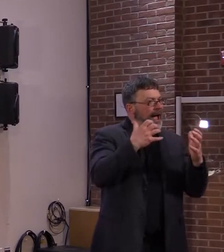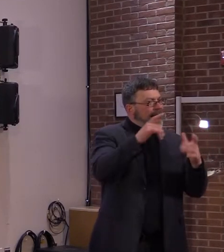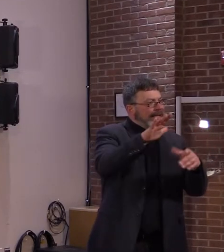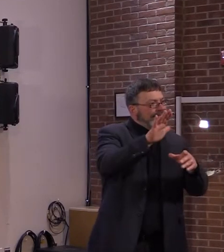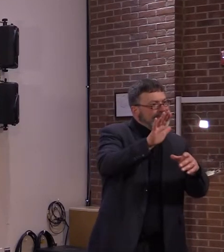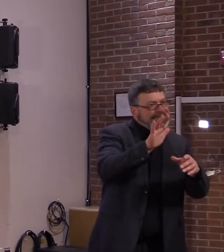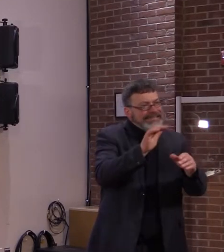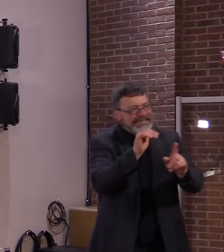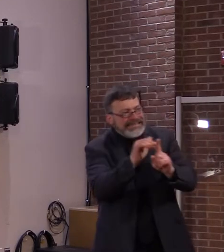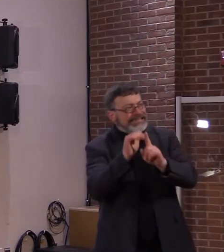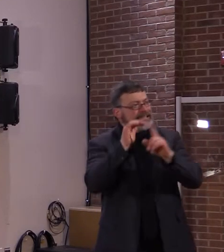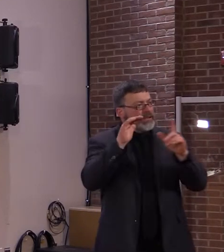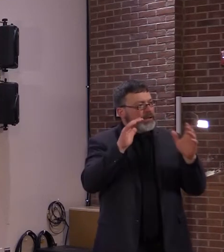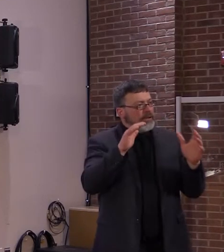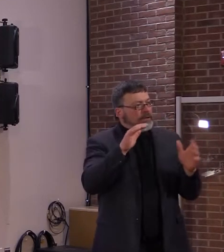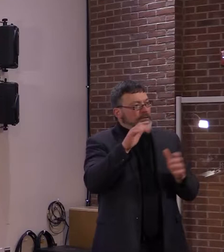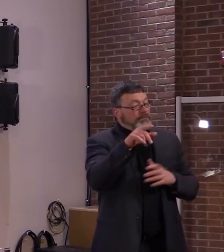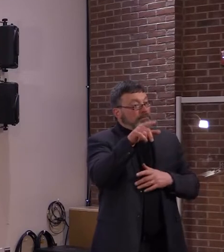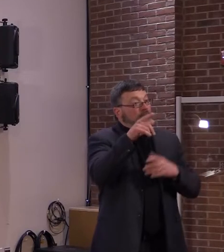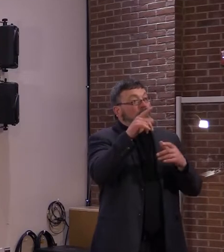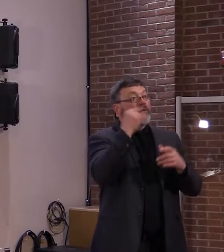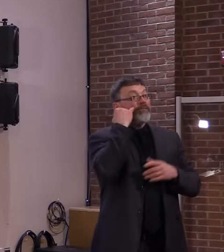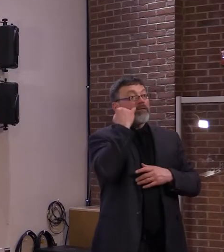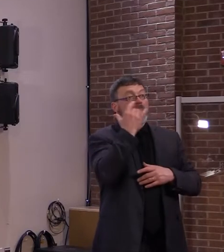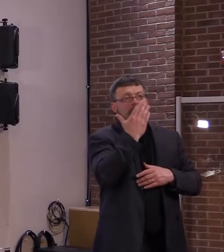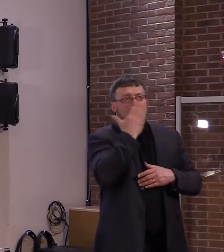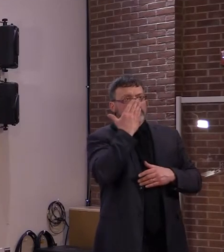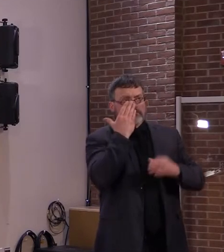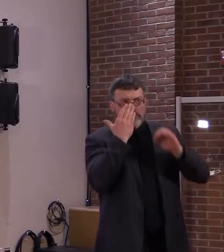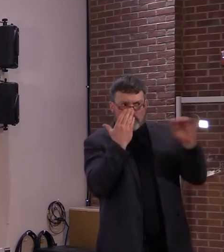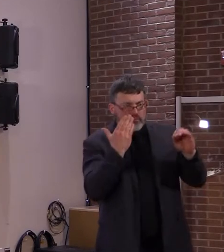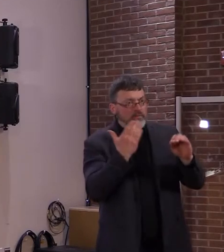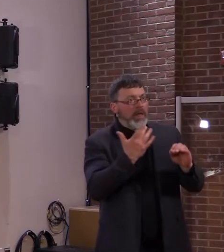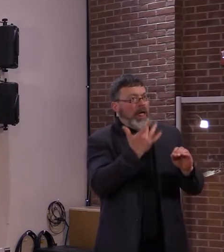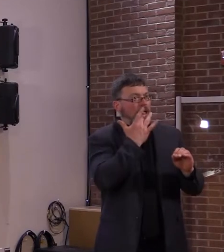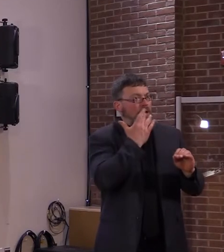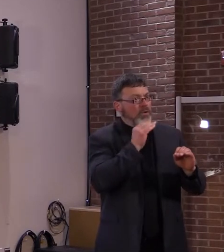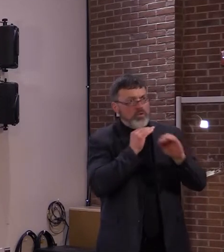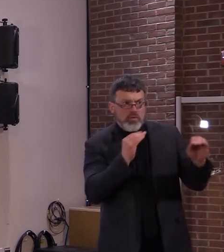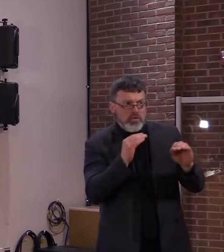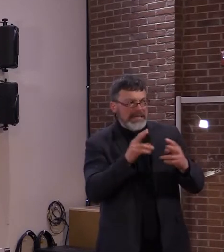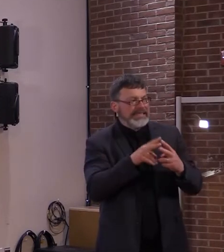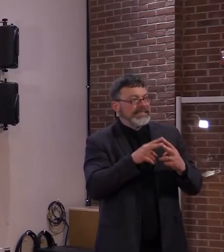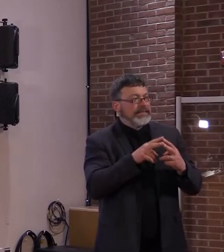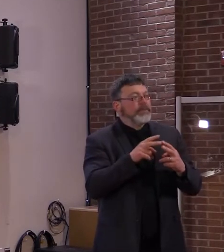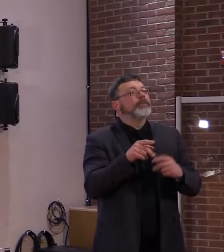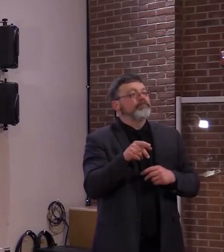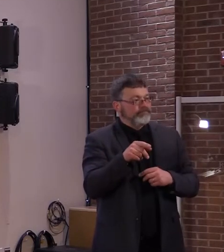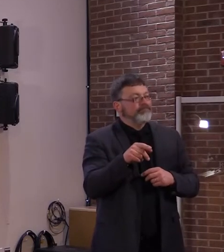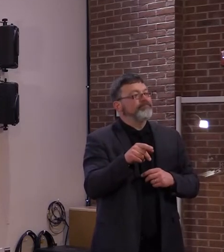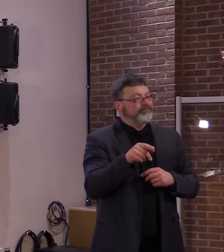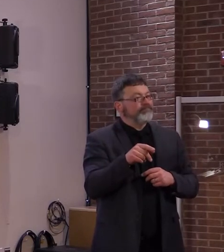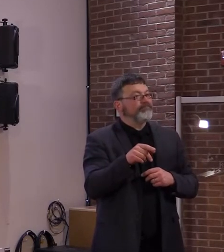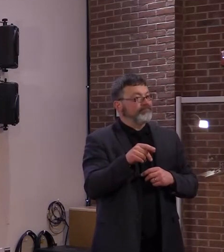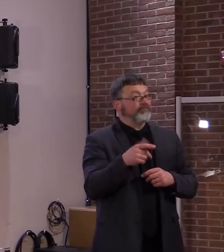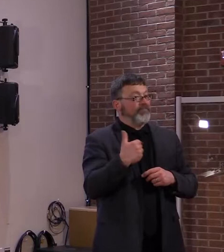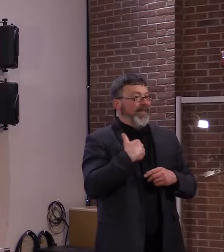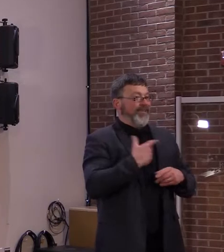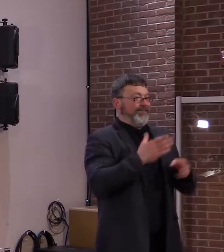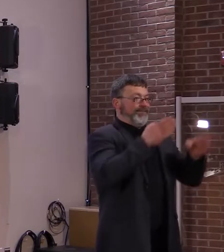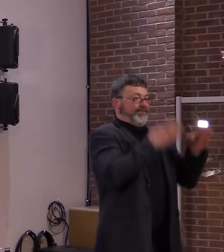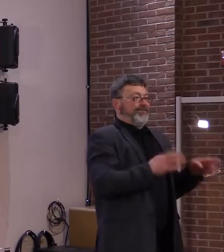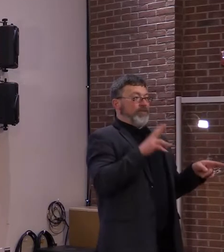distortion of smell known as parosmia. As this Vermonter put it, amusing to some at first,